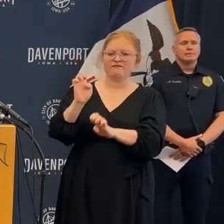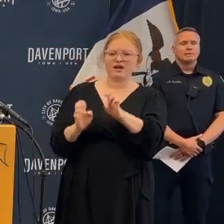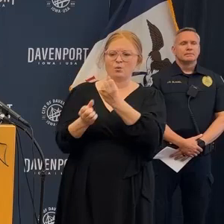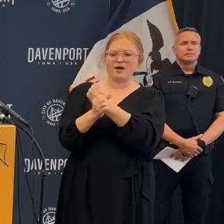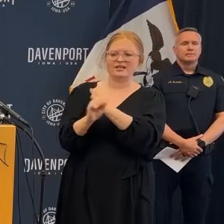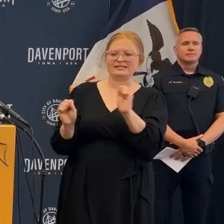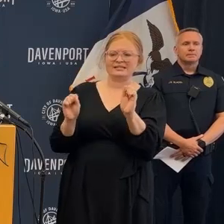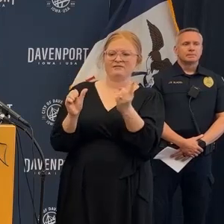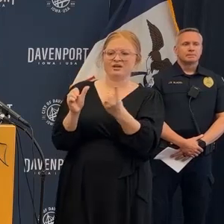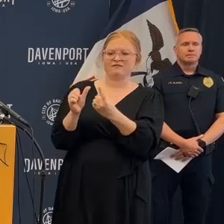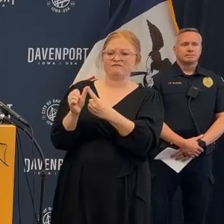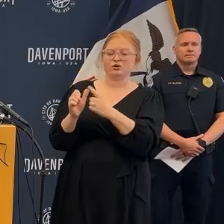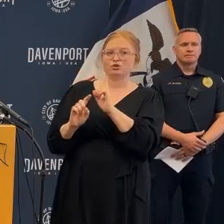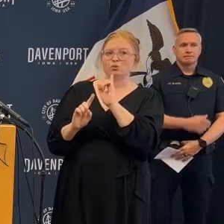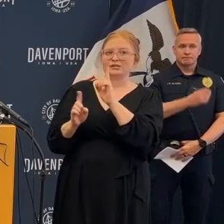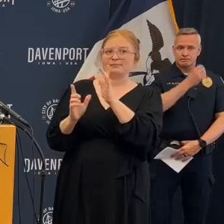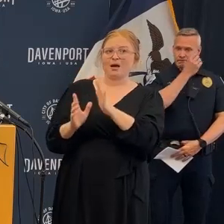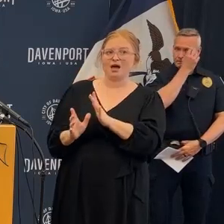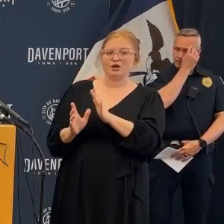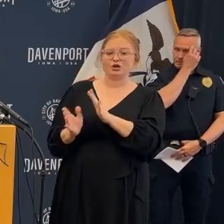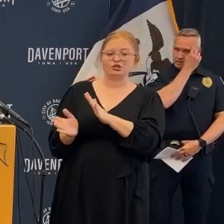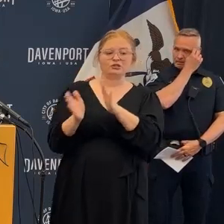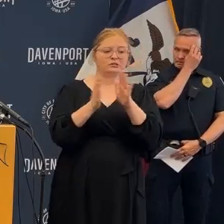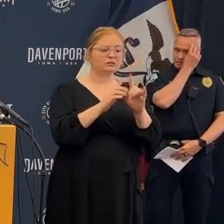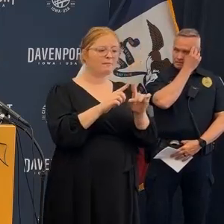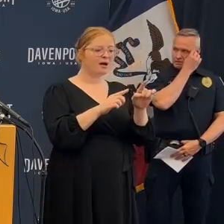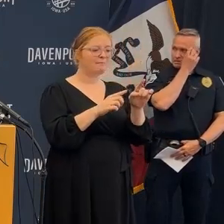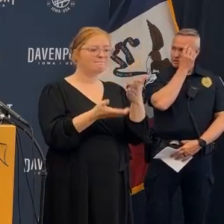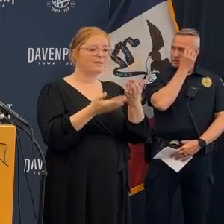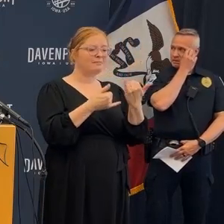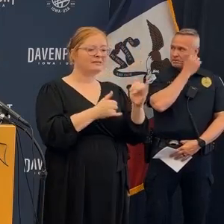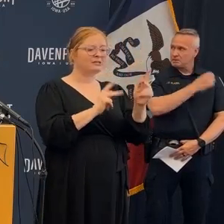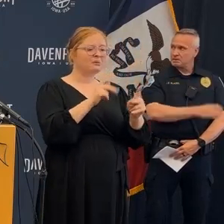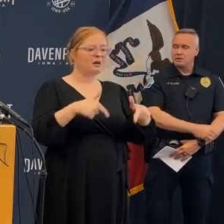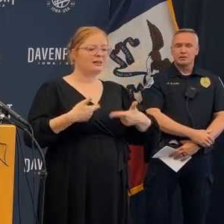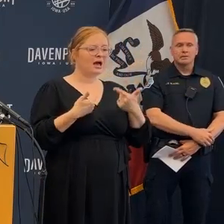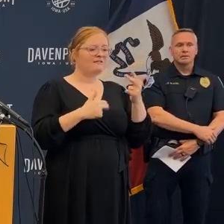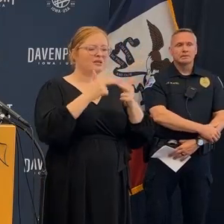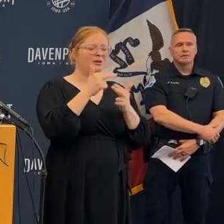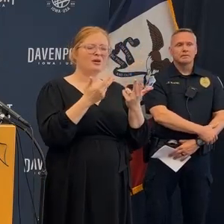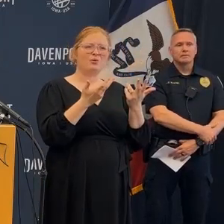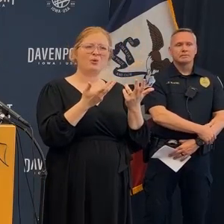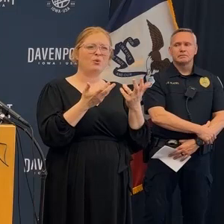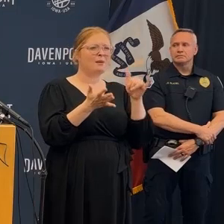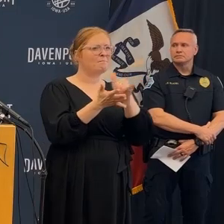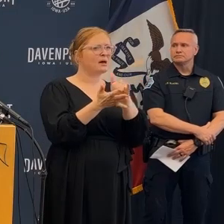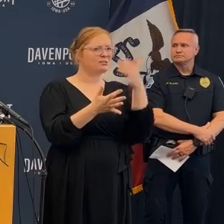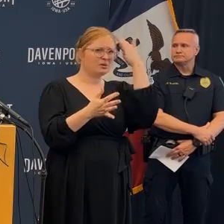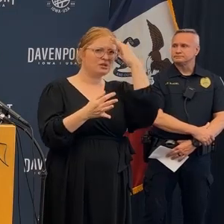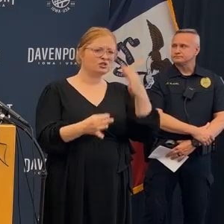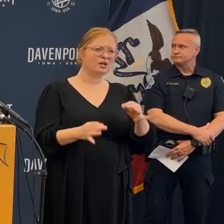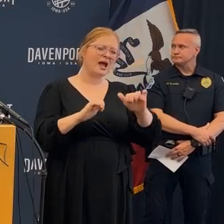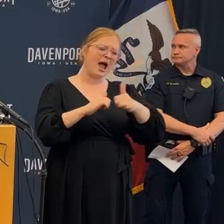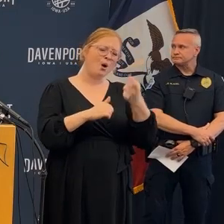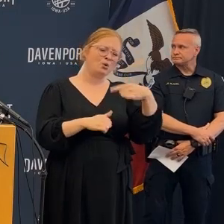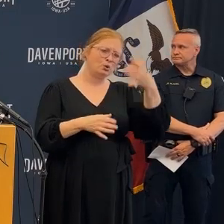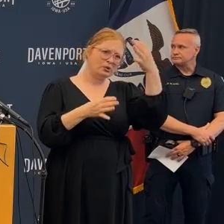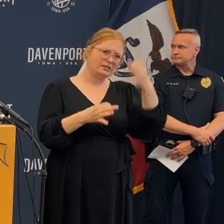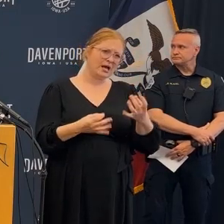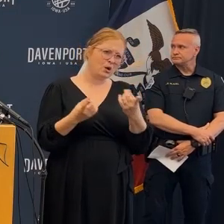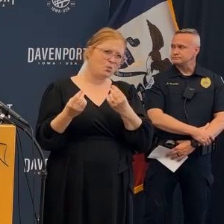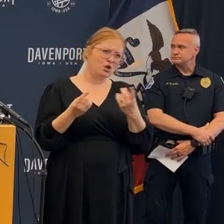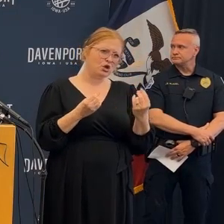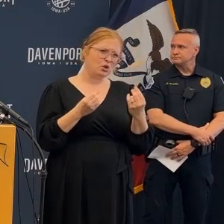yeah I got a two part or two mic um first one is it seems like the city is in a really tough position where it's having to weigh the safety of first responders